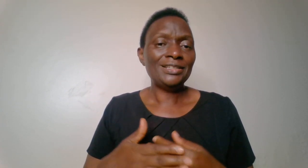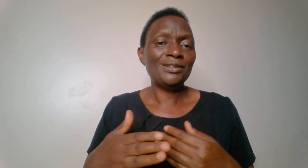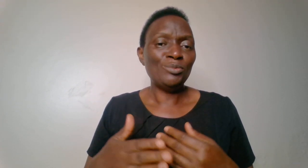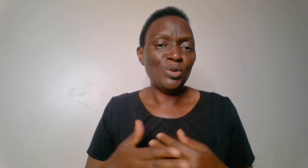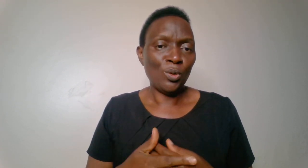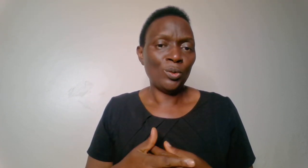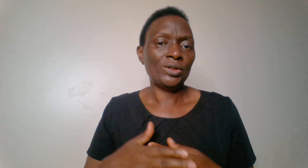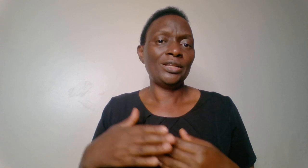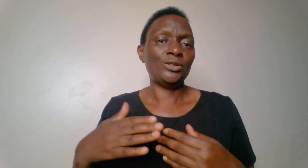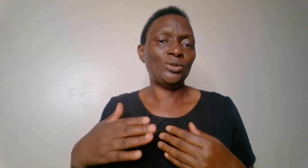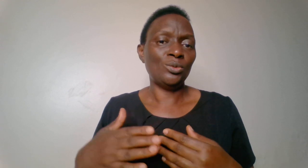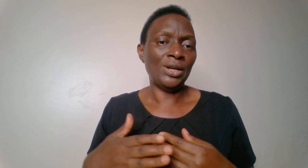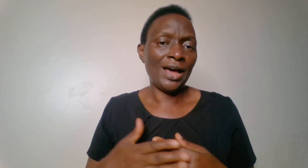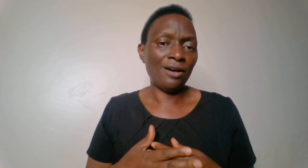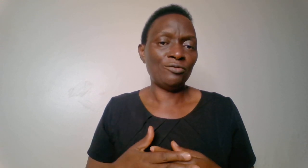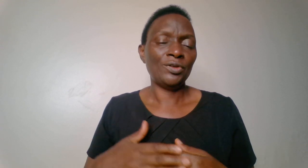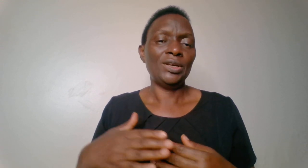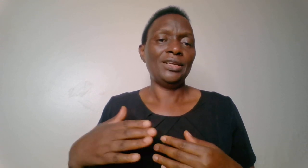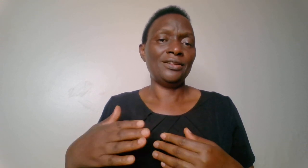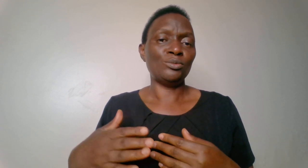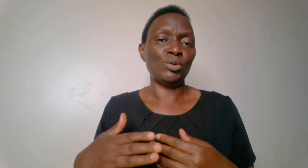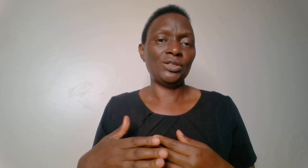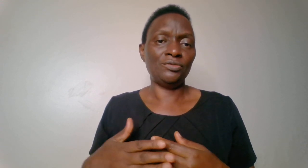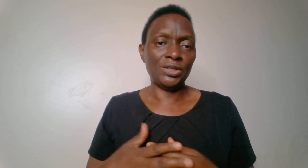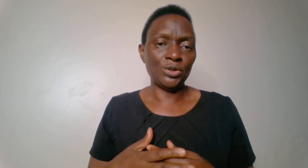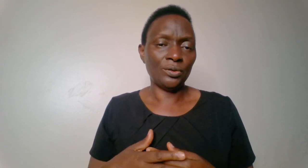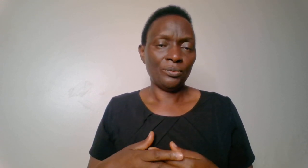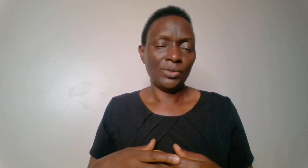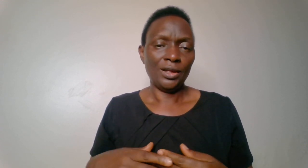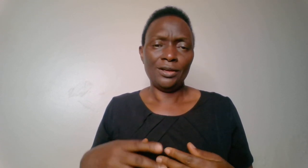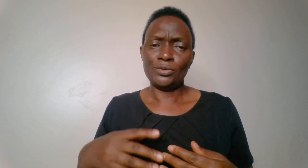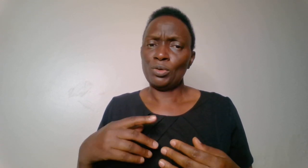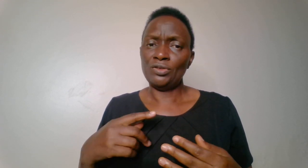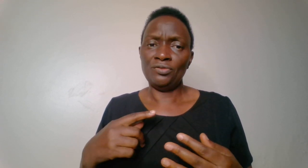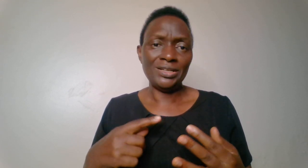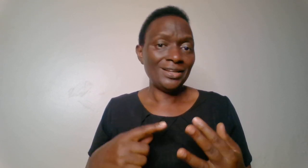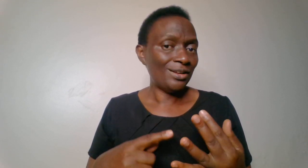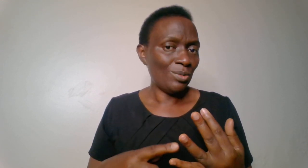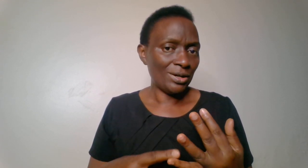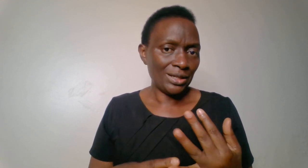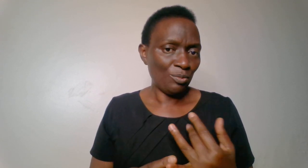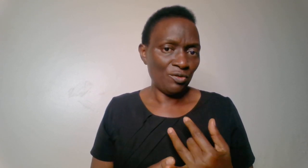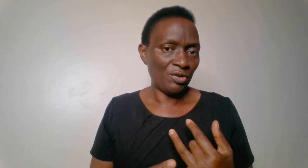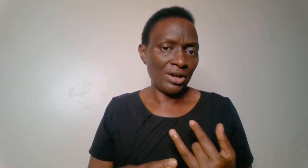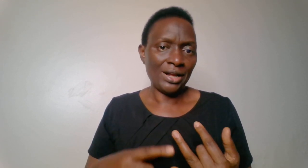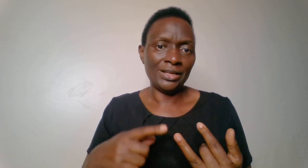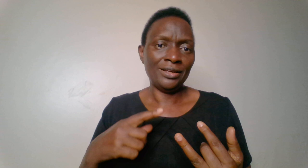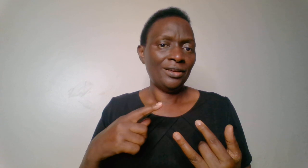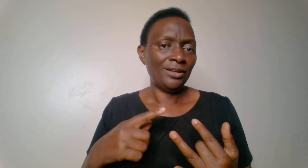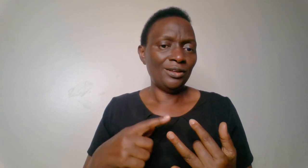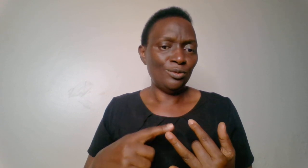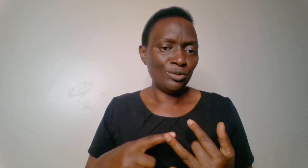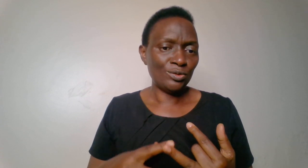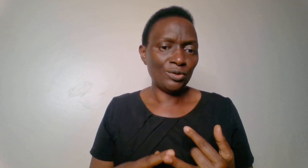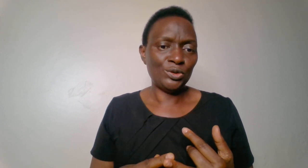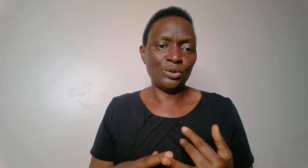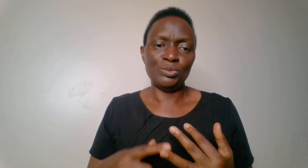him know that you love his motivation. He's motivated. He wakes up very early. He looks for jobs,